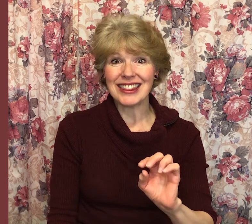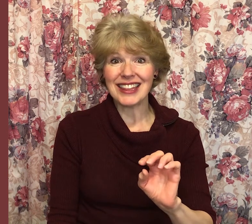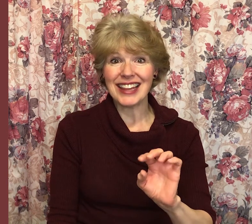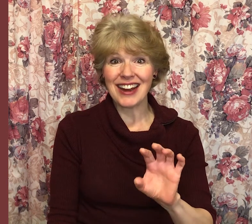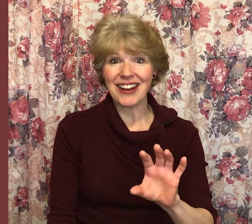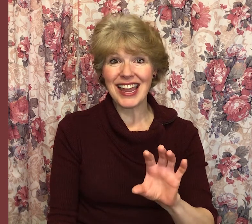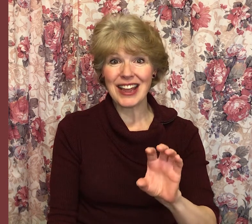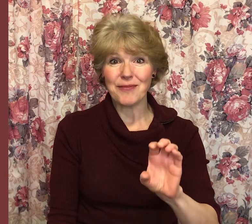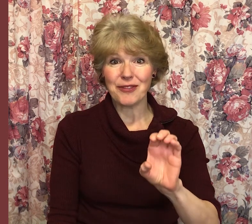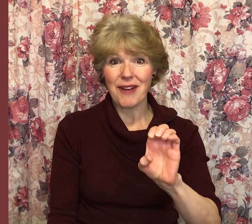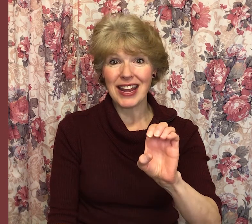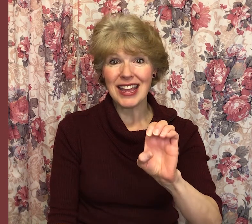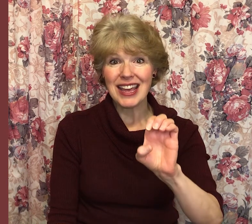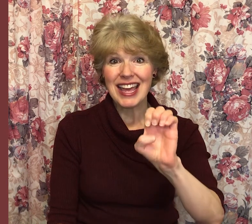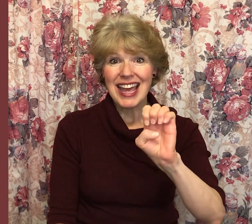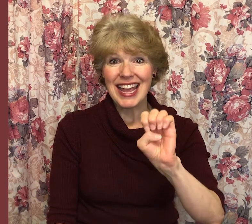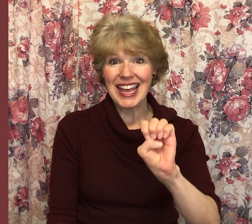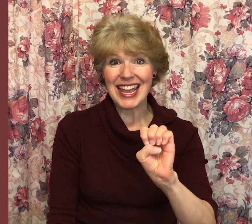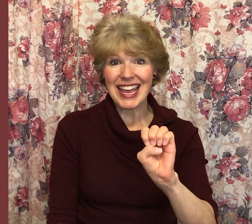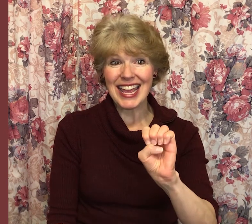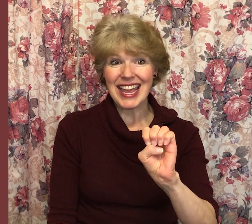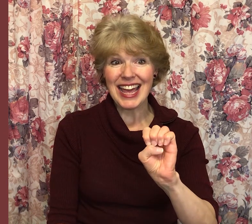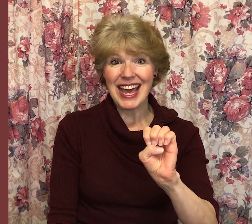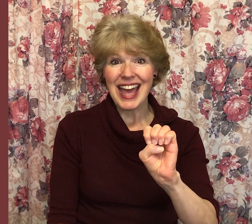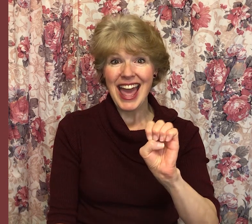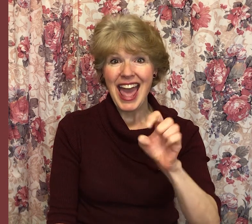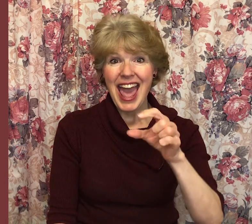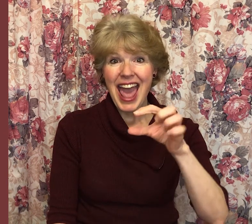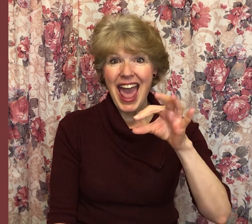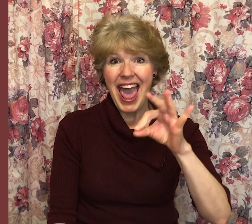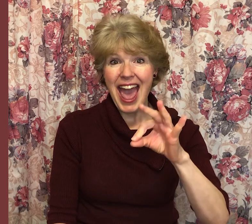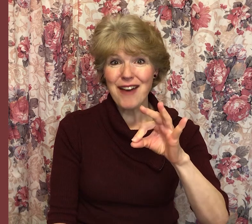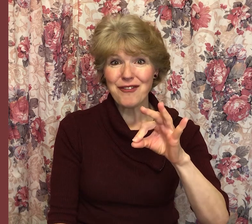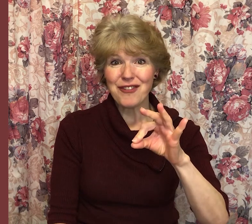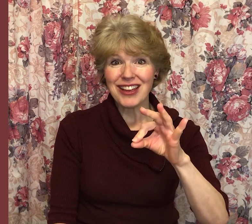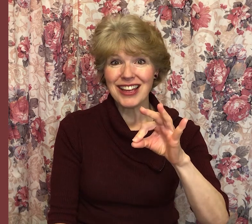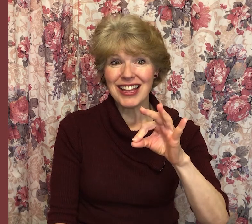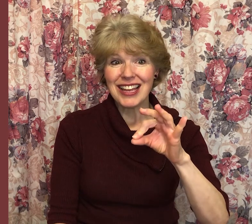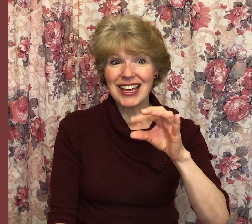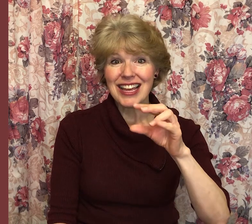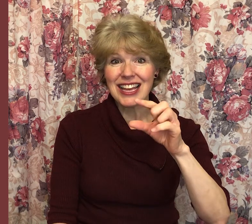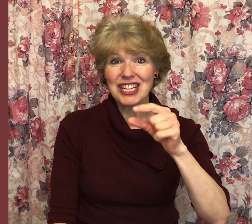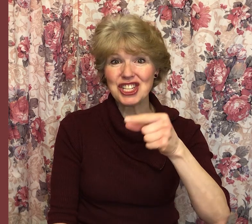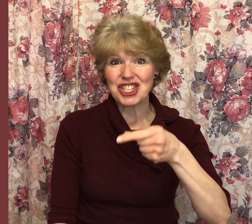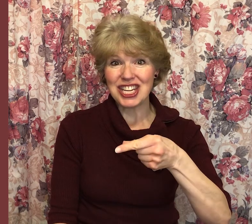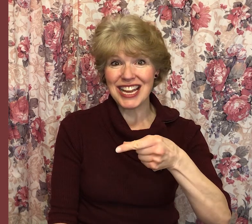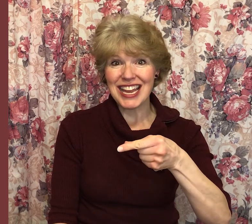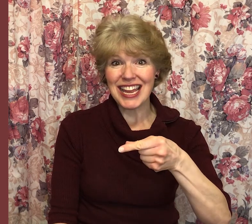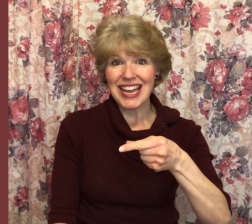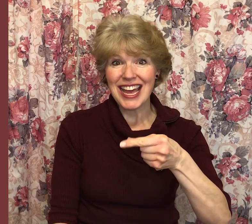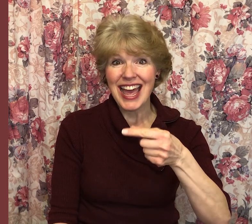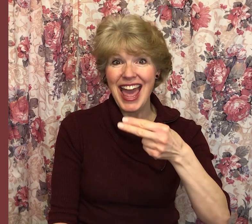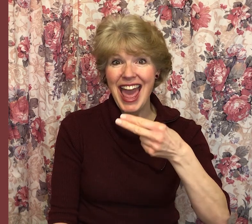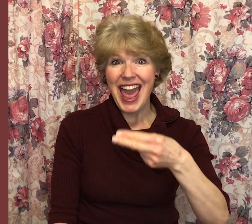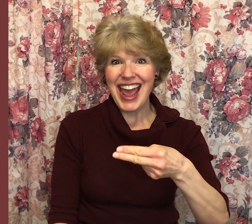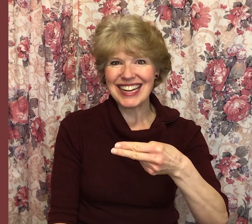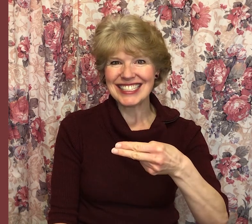the letter E. Ready? E, F, G, H.